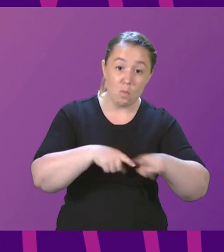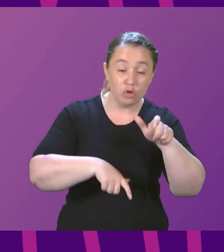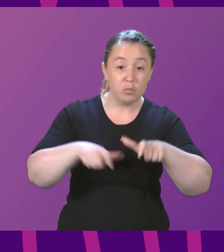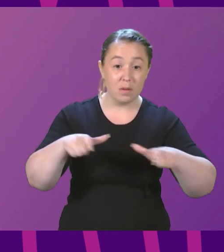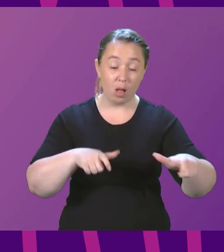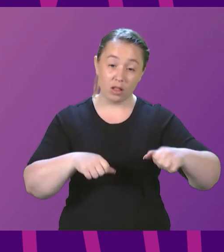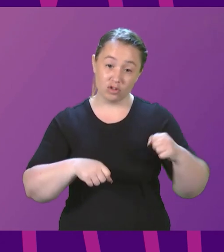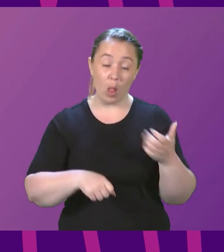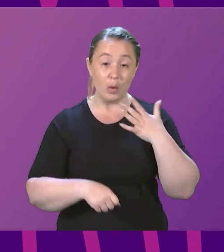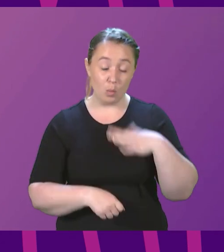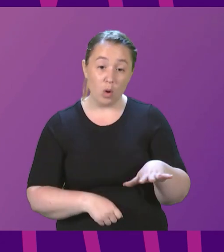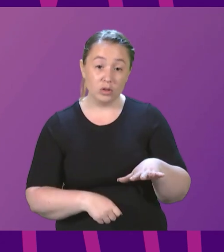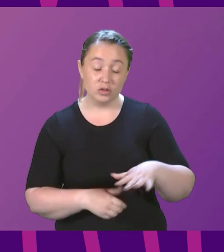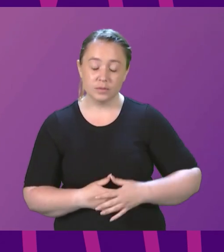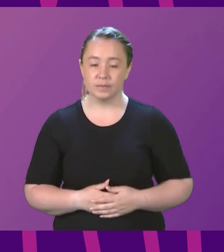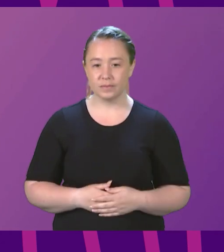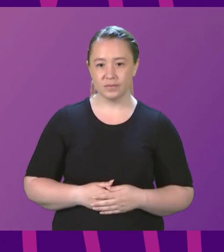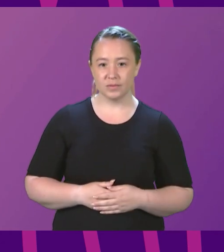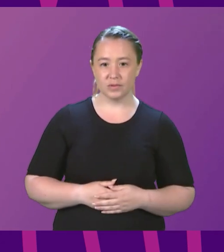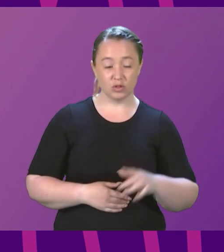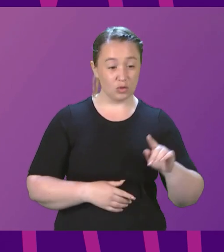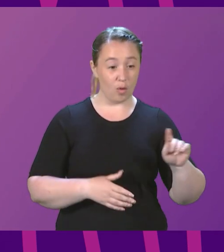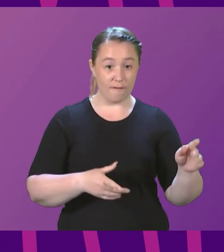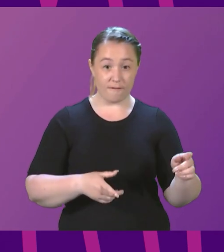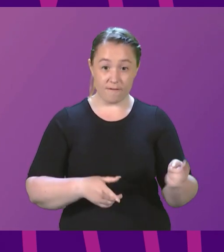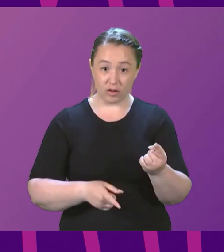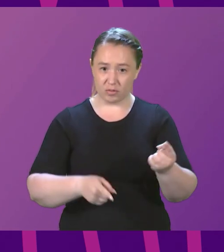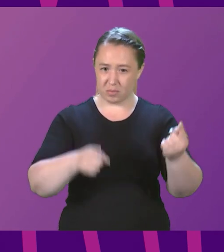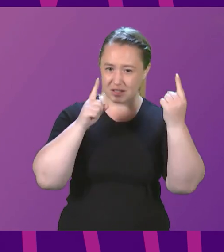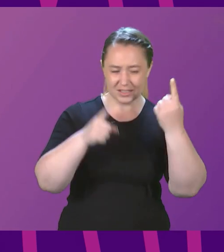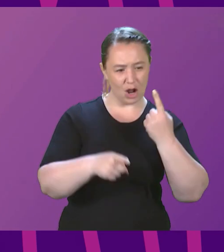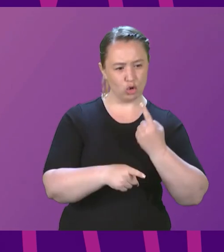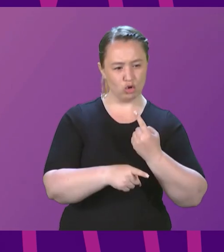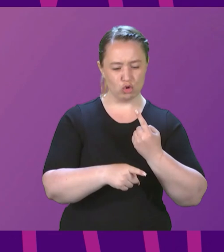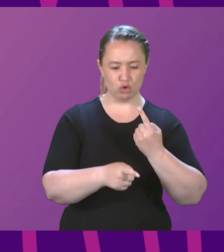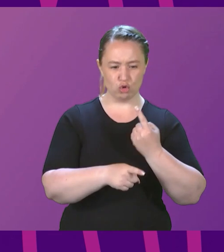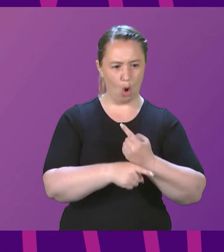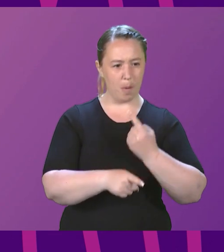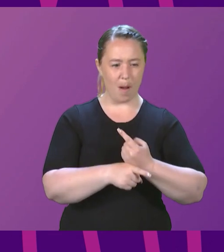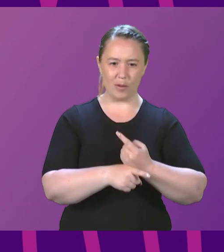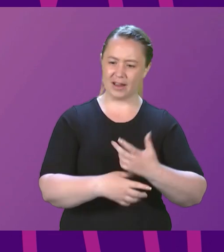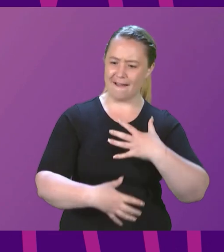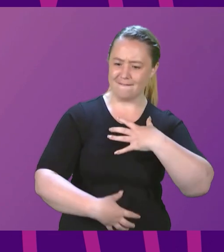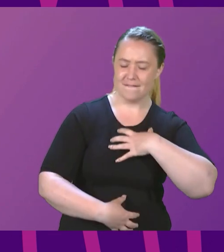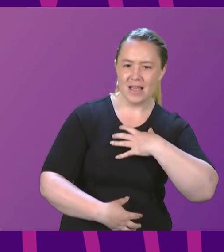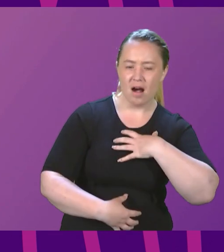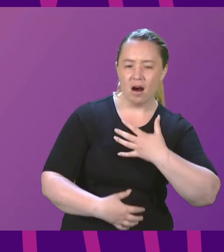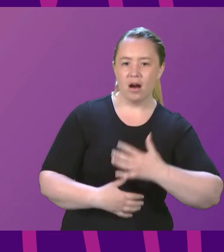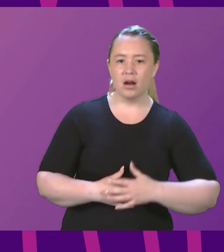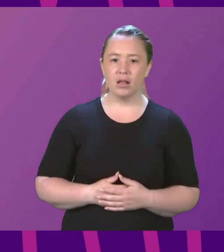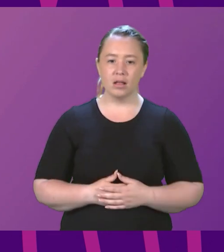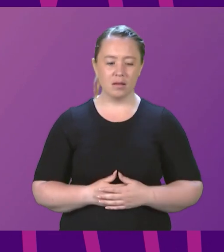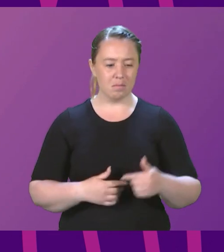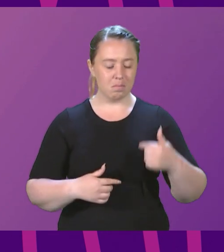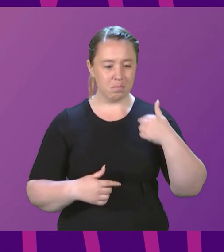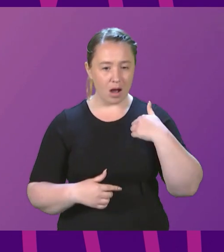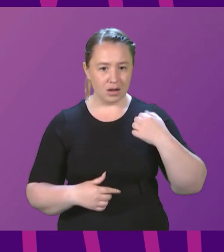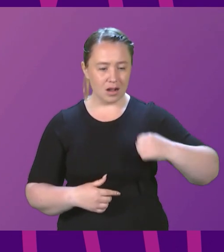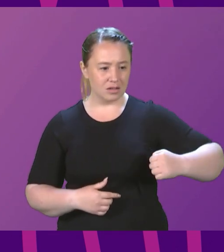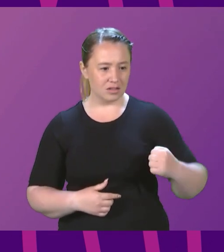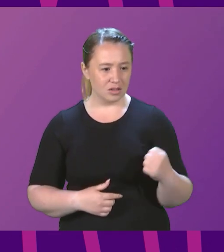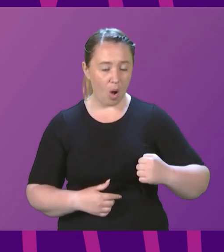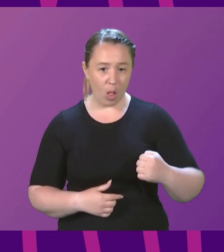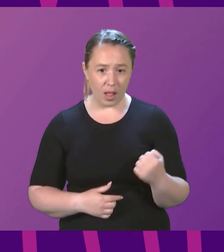of fear. The first minister speaks of fear. But what concerns all of us is the price Scotland pays for her